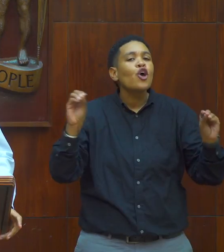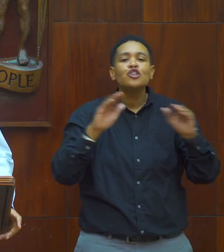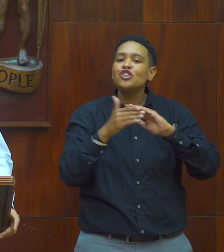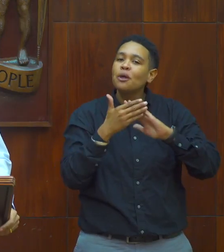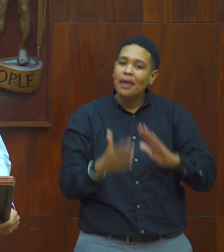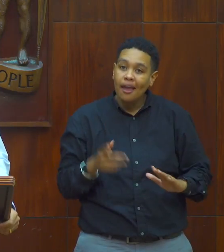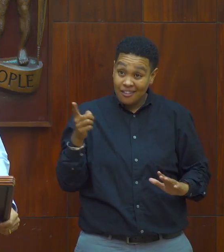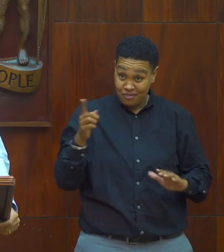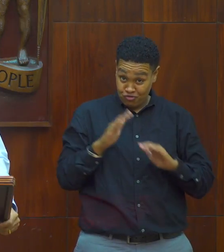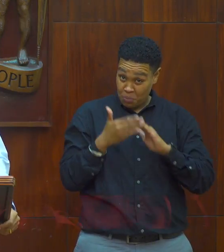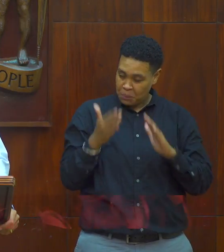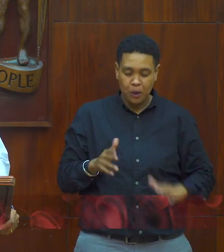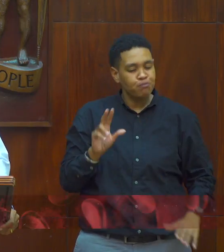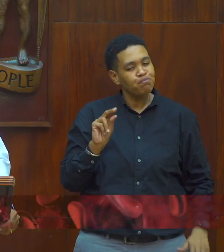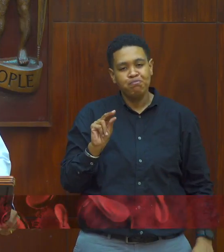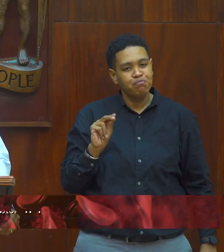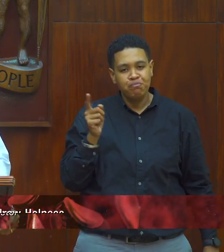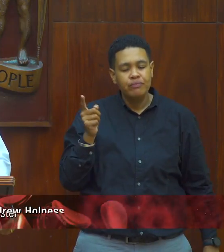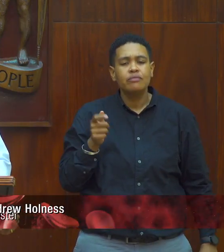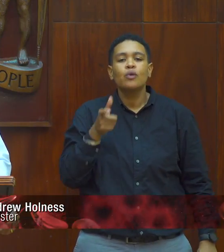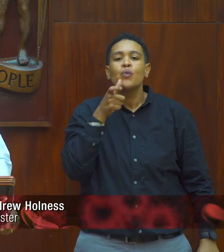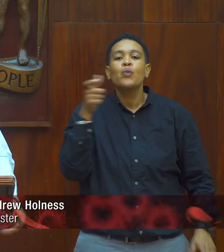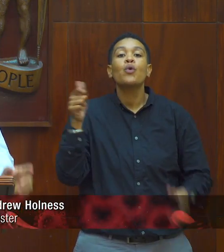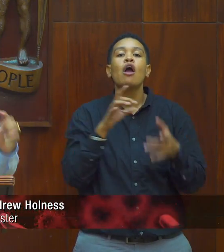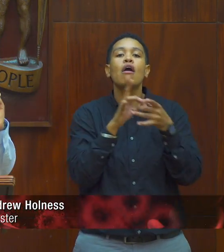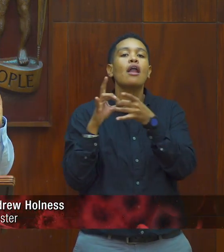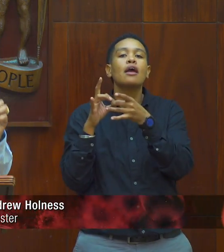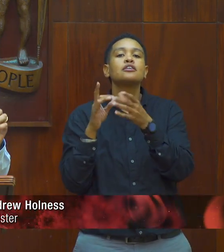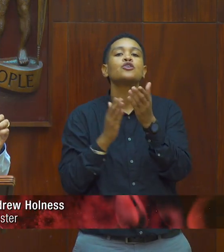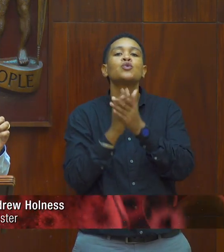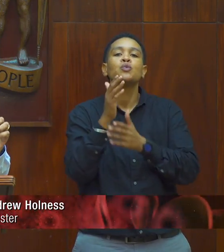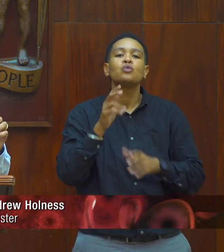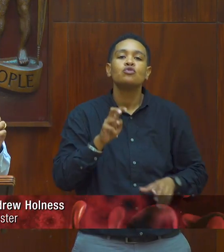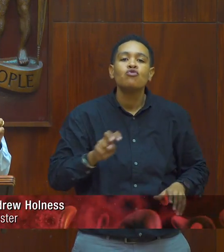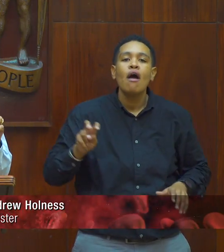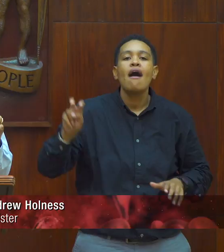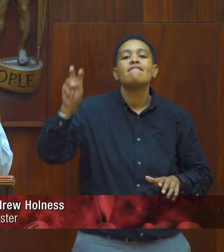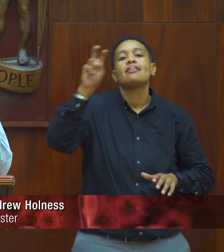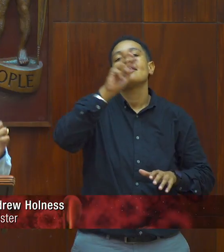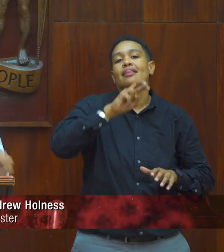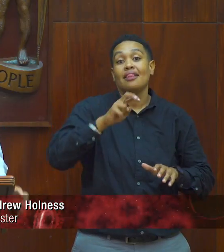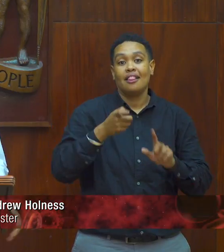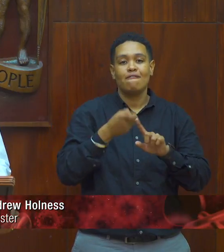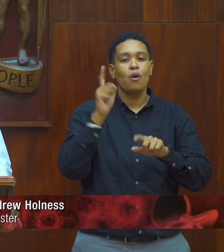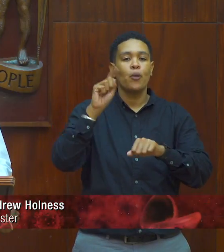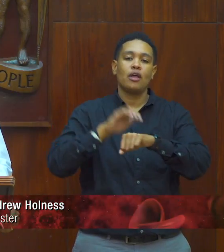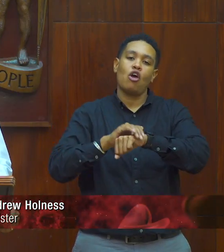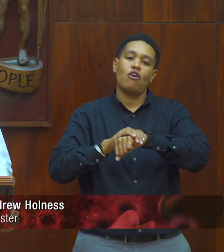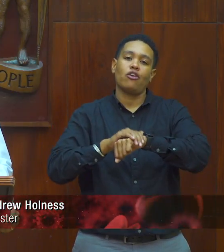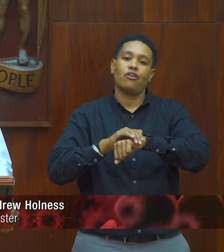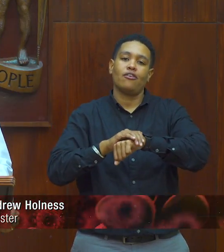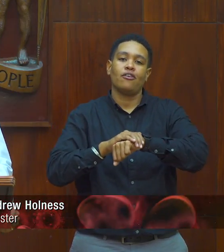who is also connected by travel from London.